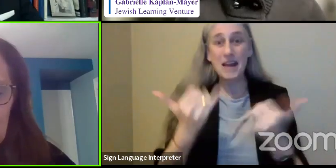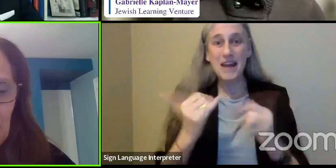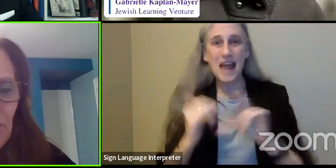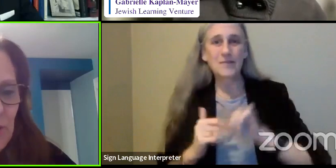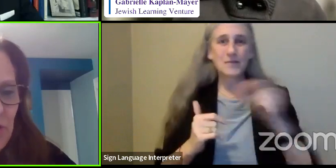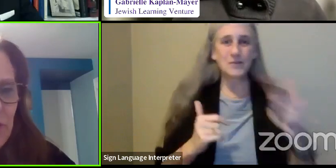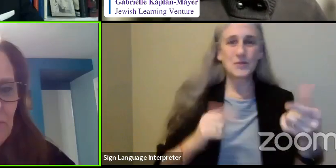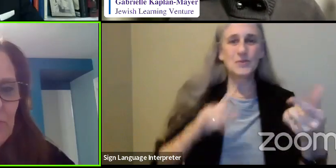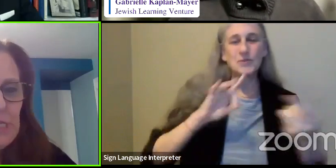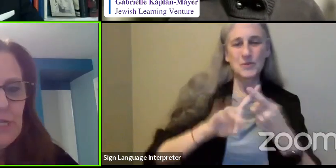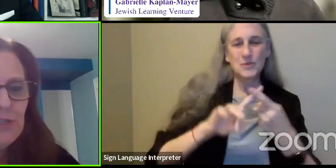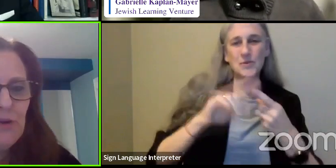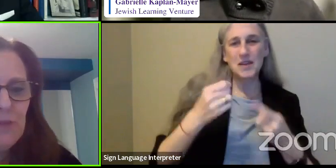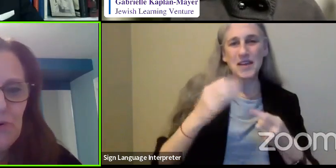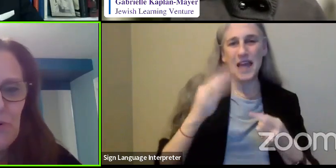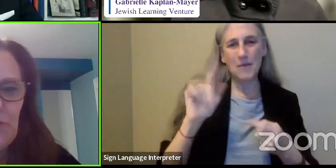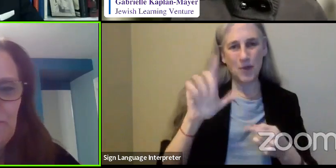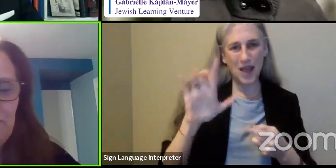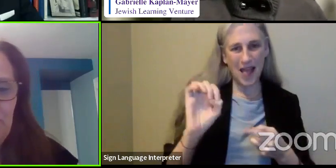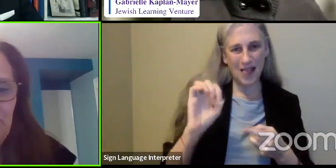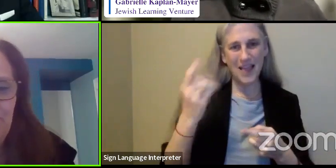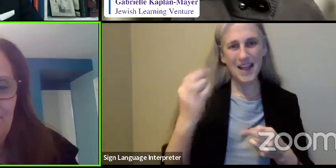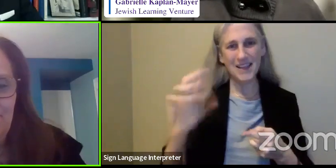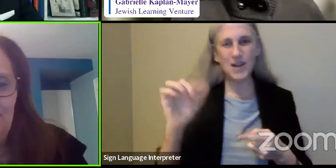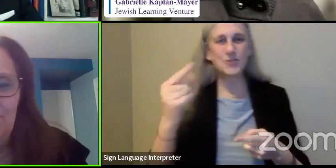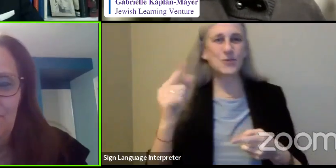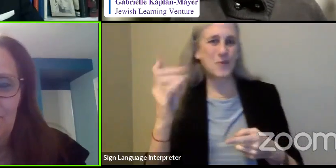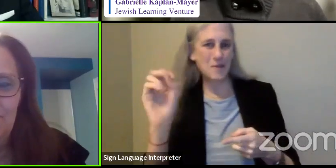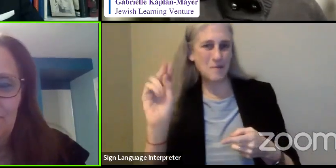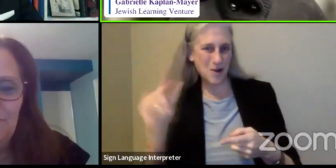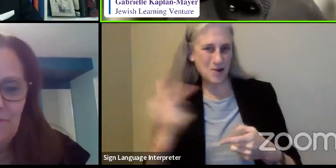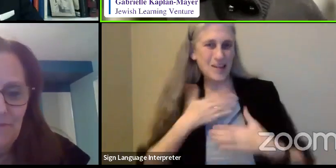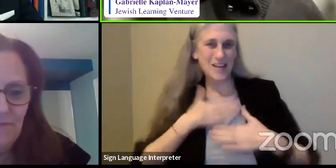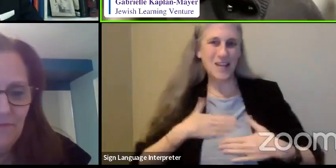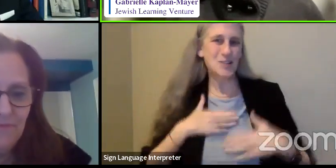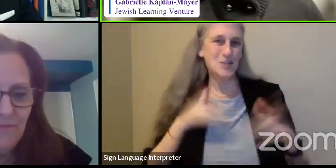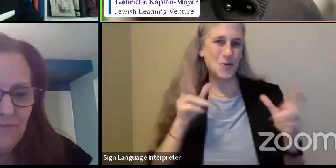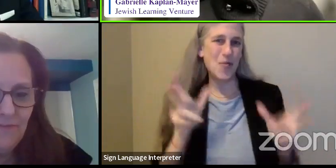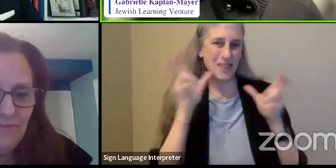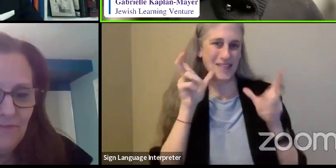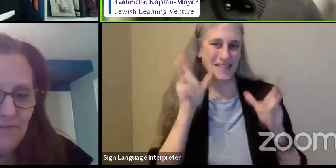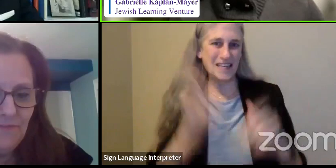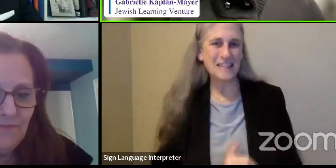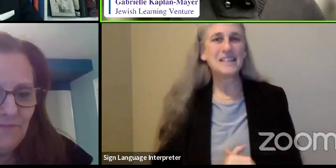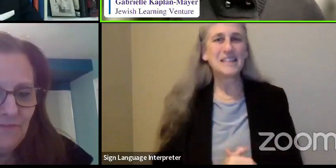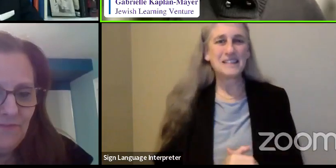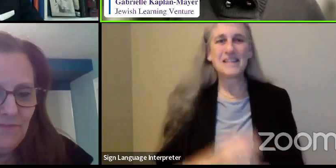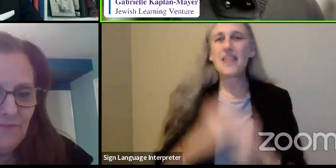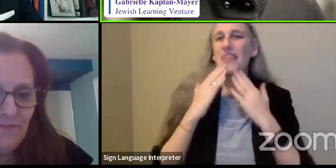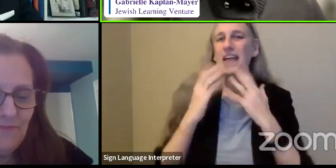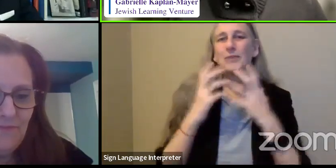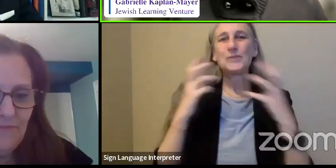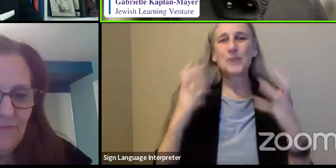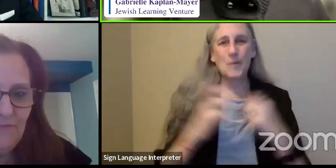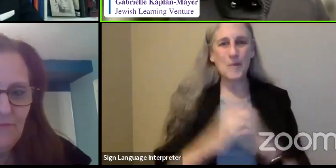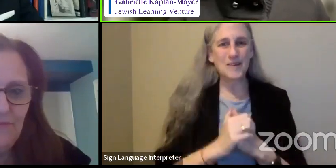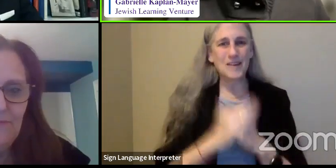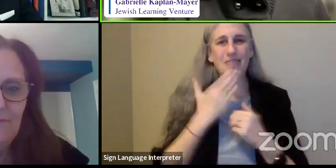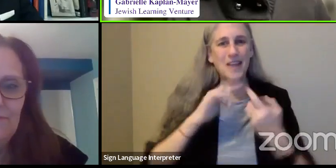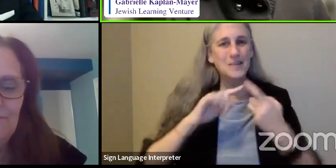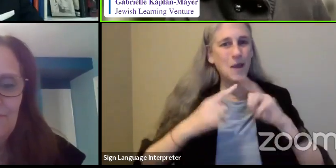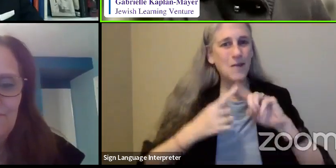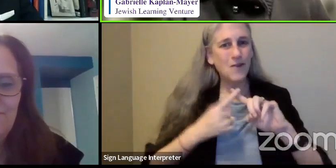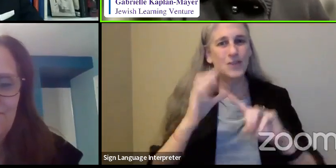Gabrielle and Dr. Greenberg. Please enjoy the program. Thank you so much, Lisa. I want to thank my friends and